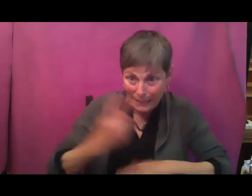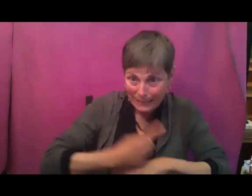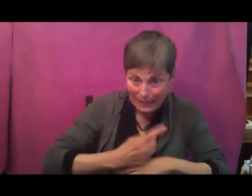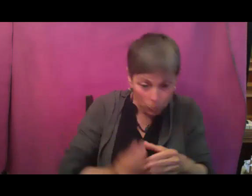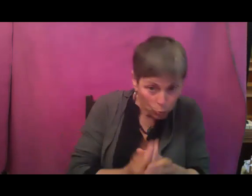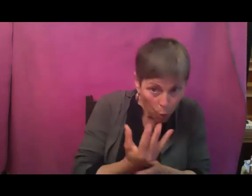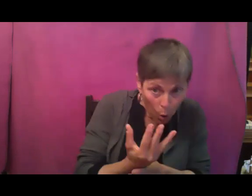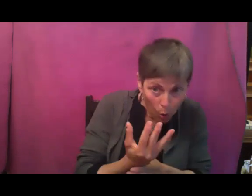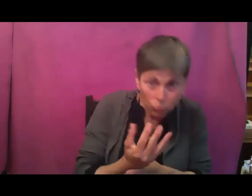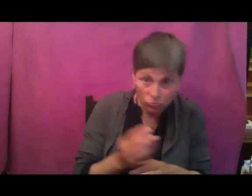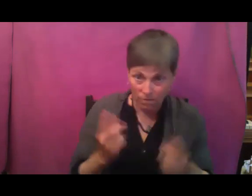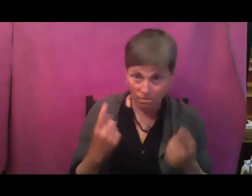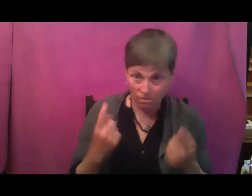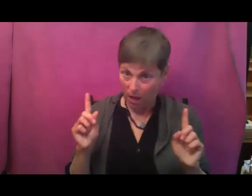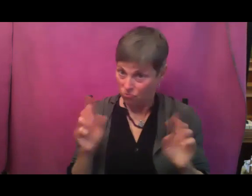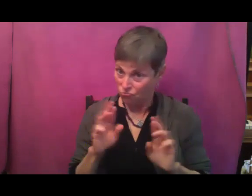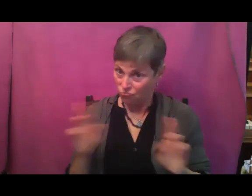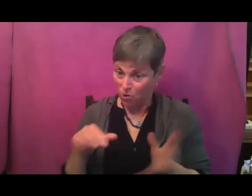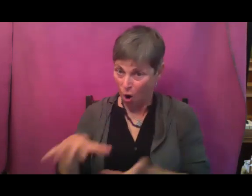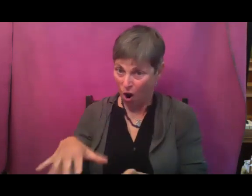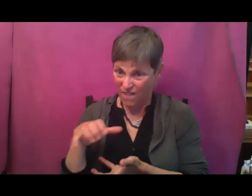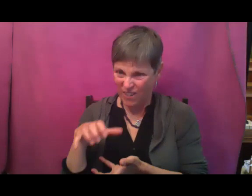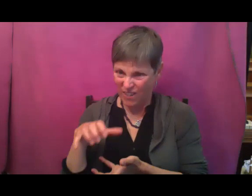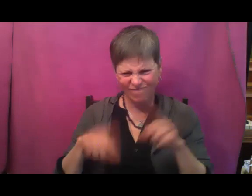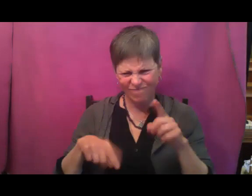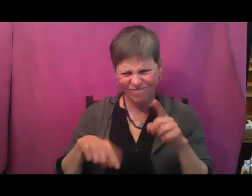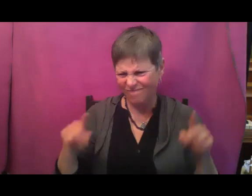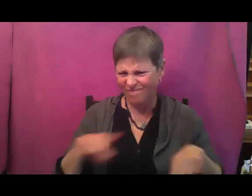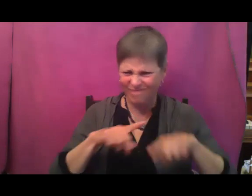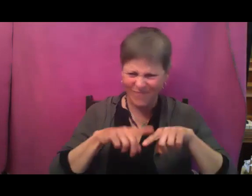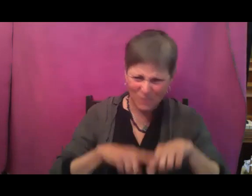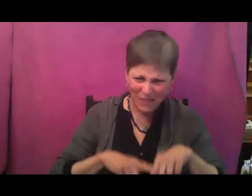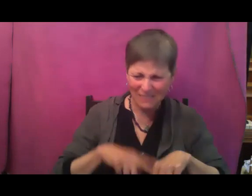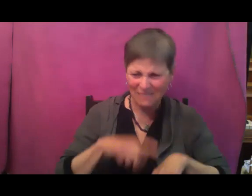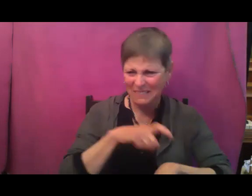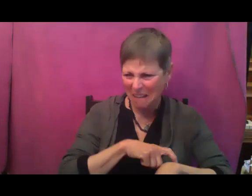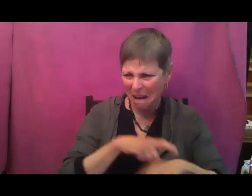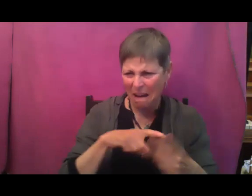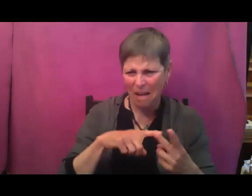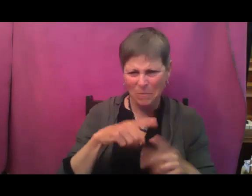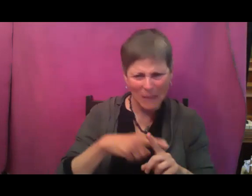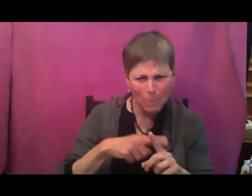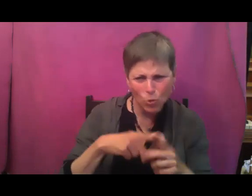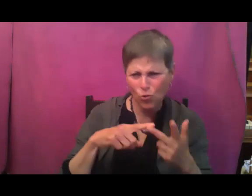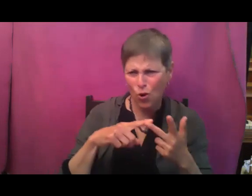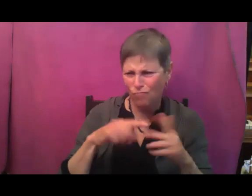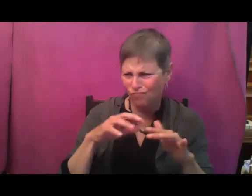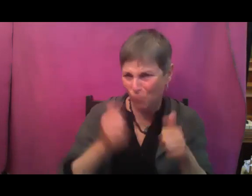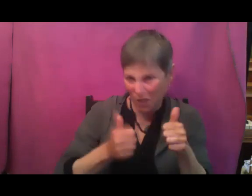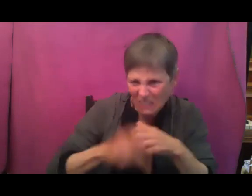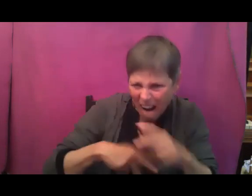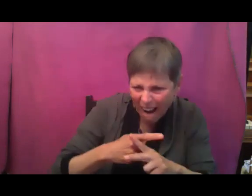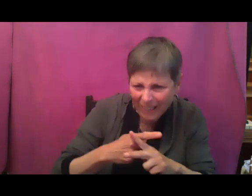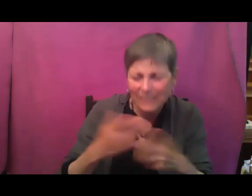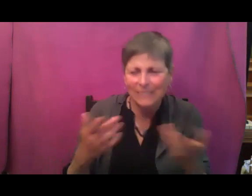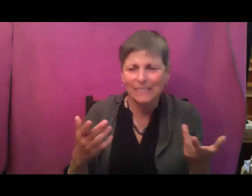fertility. There's a lot of variables. So don't take them too, too seriously, but you can just keep an eye,